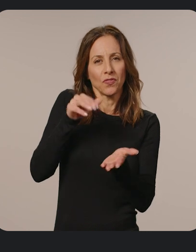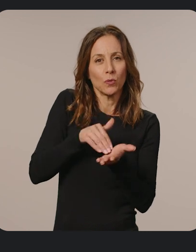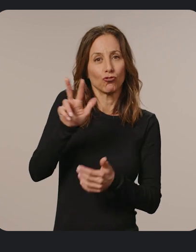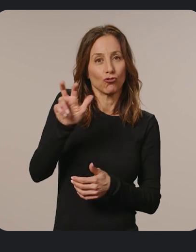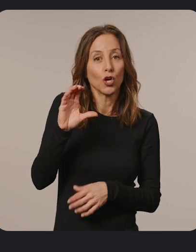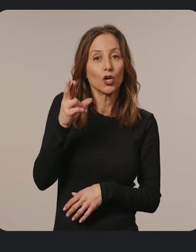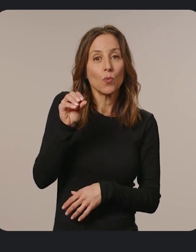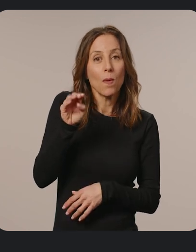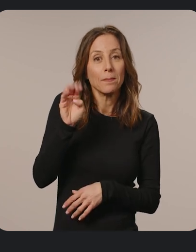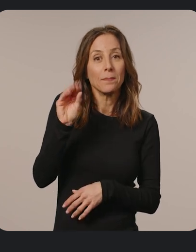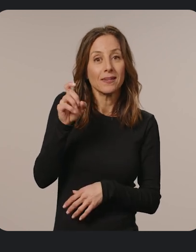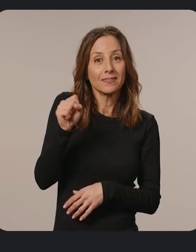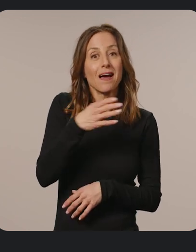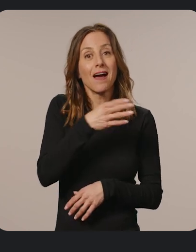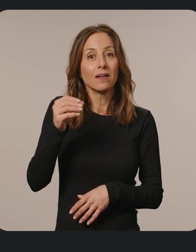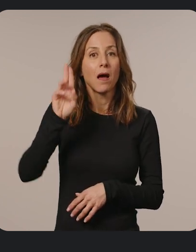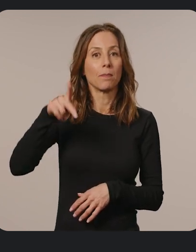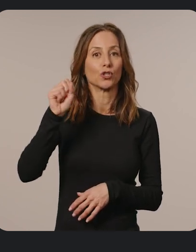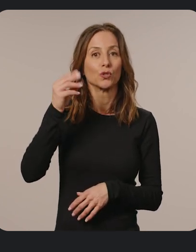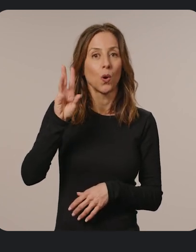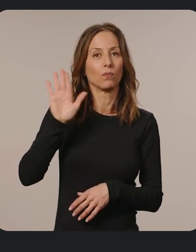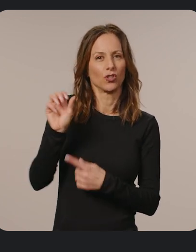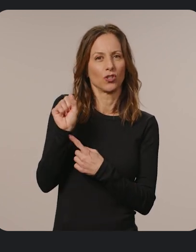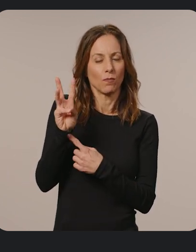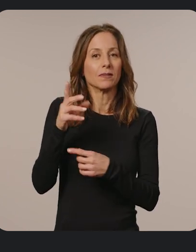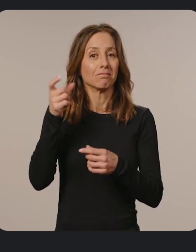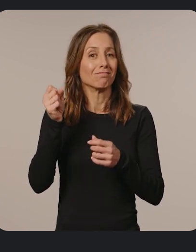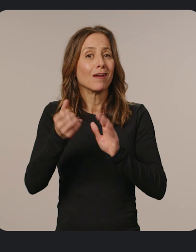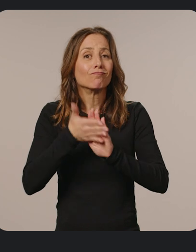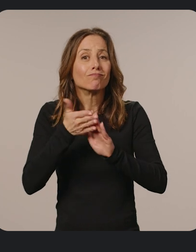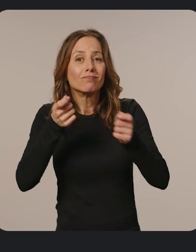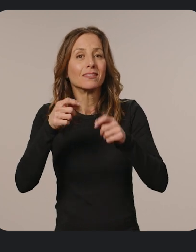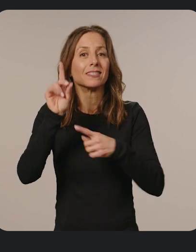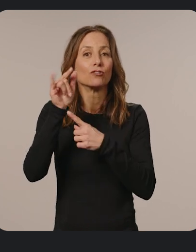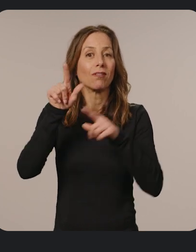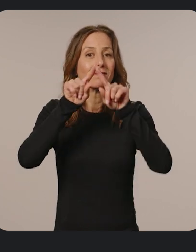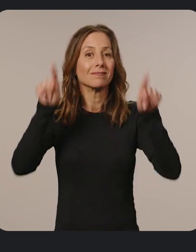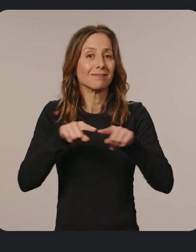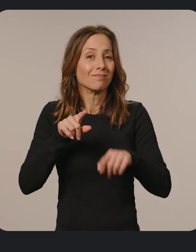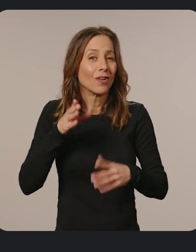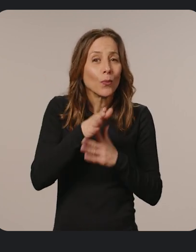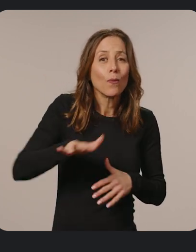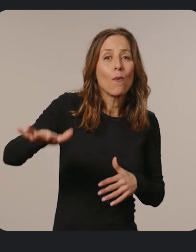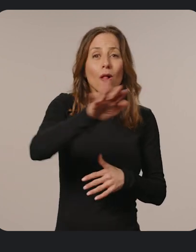,300 Chrome boxes and Upsho's software to manage digital signage across its U.S. locations